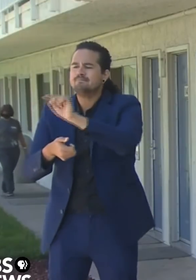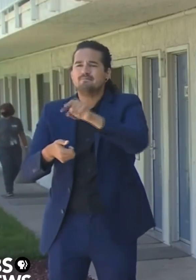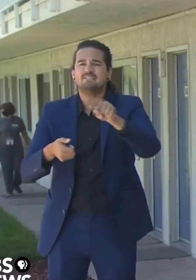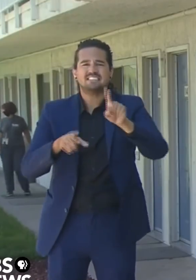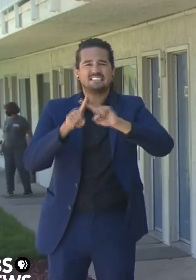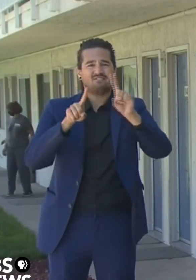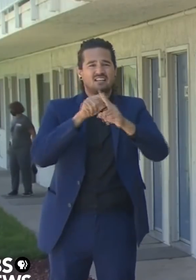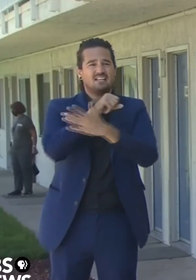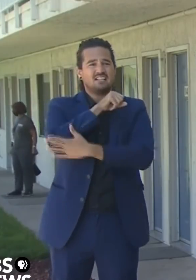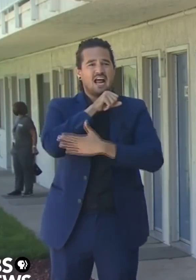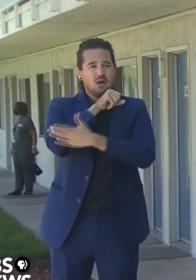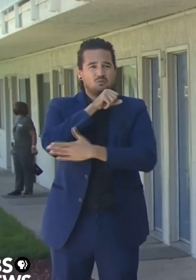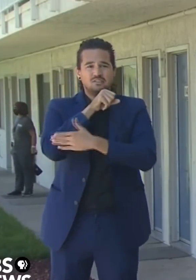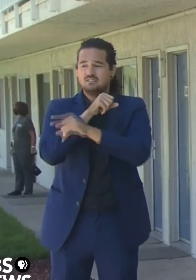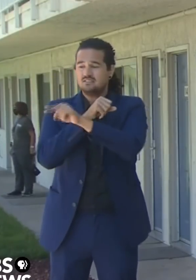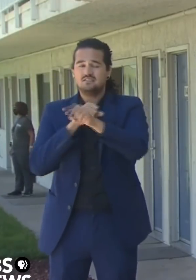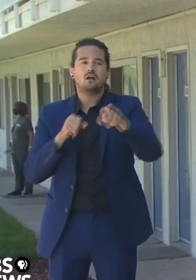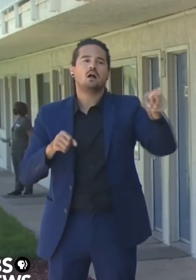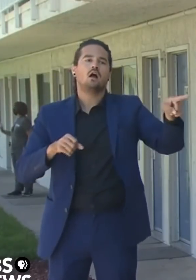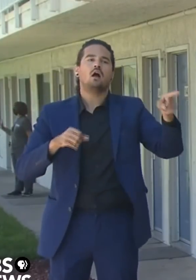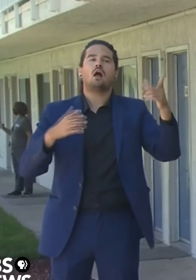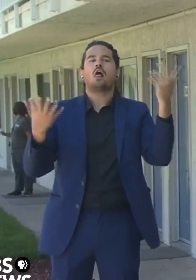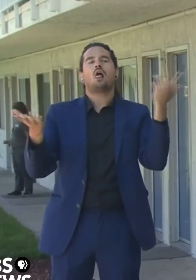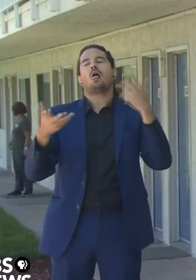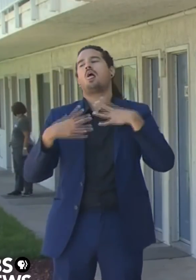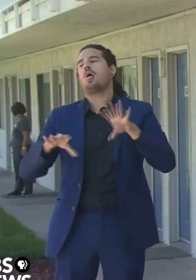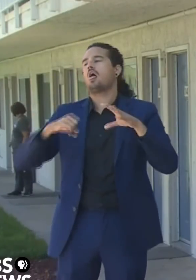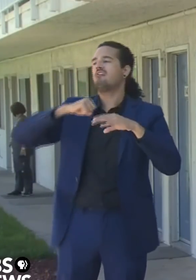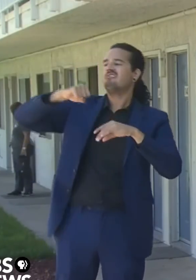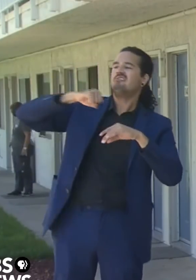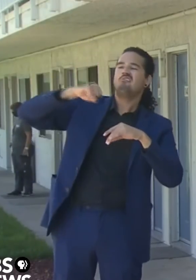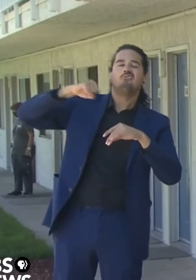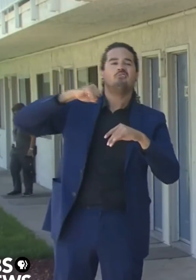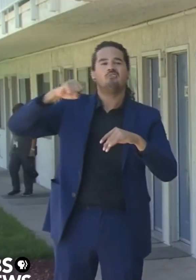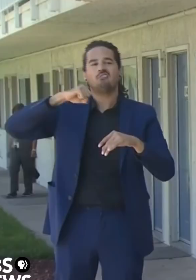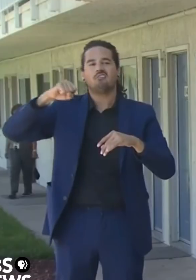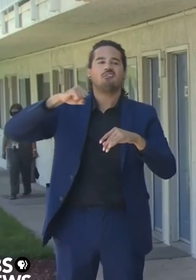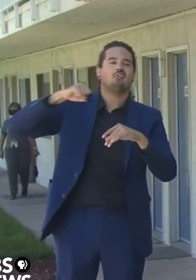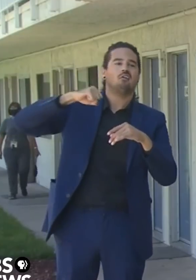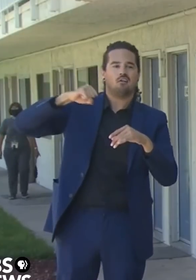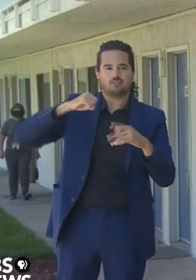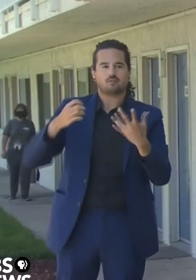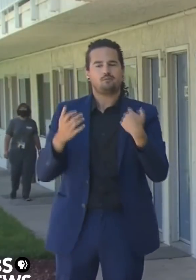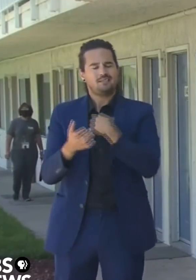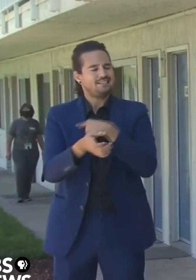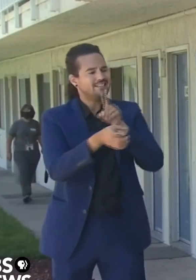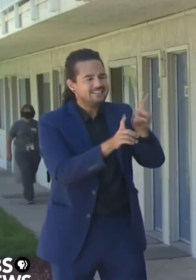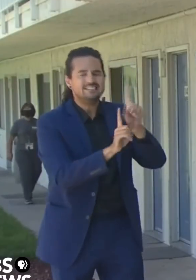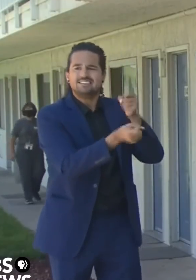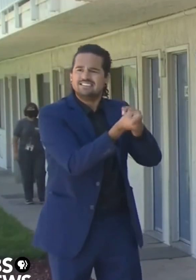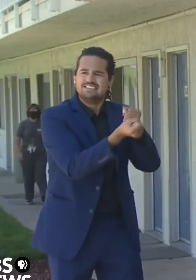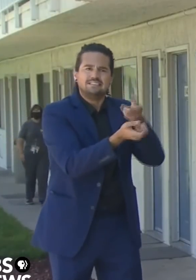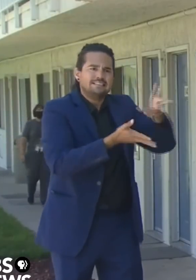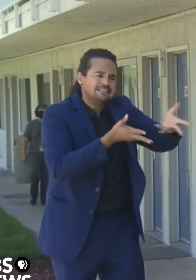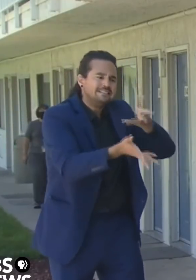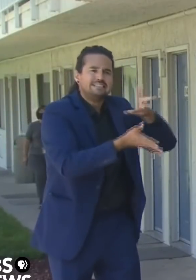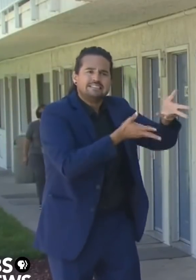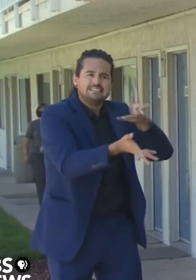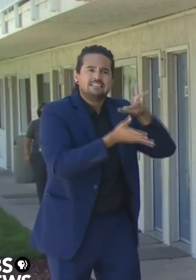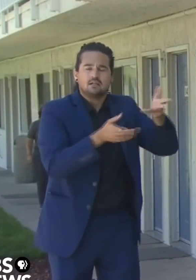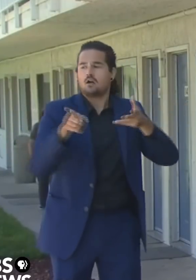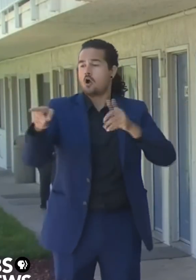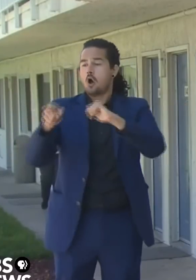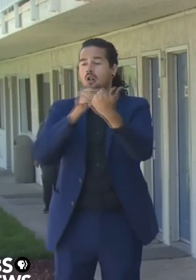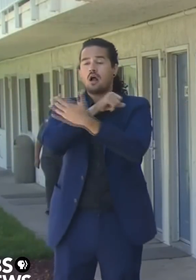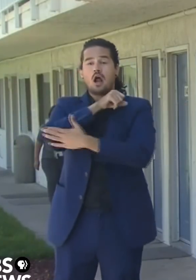and encourage them to participate. And obviously, we're going to make sure that those that are participating very actively and successfully, that